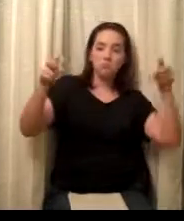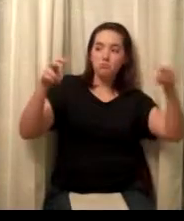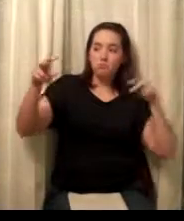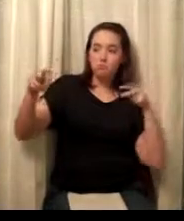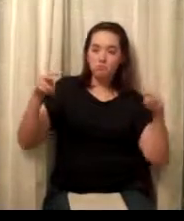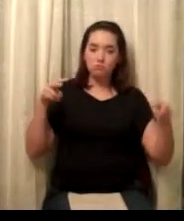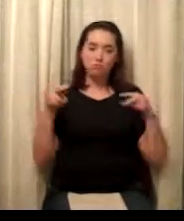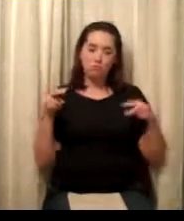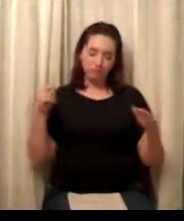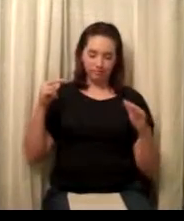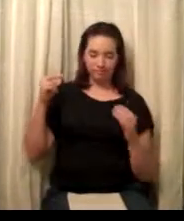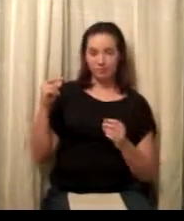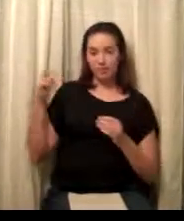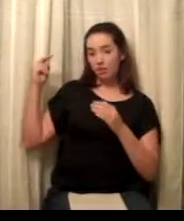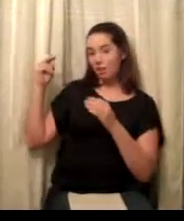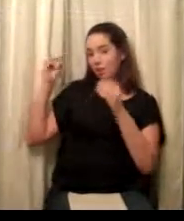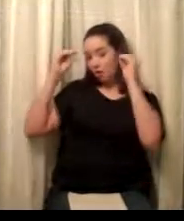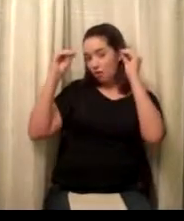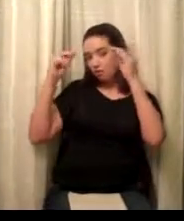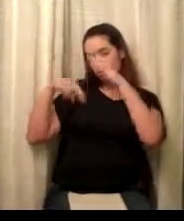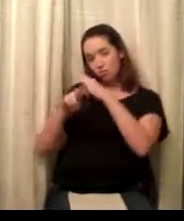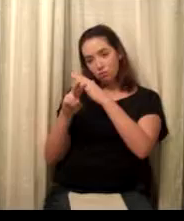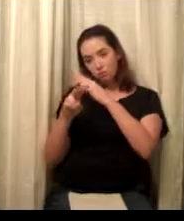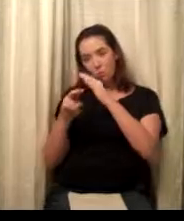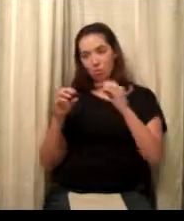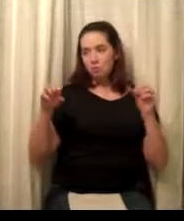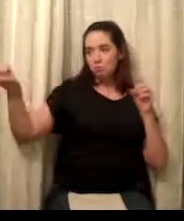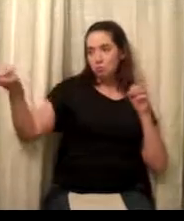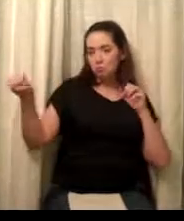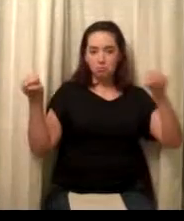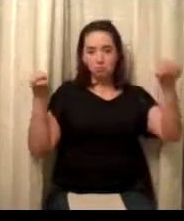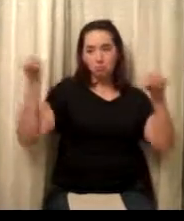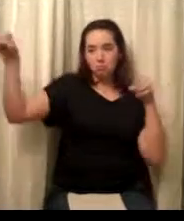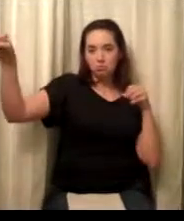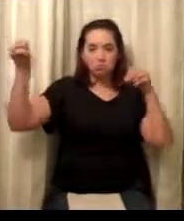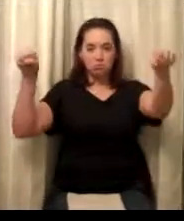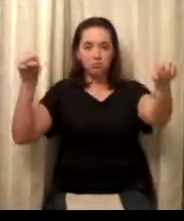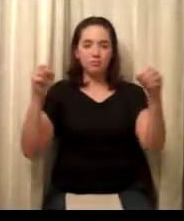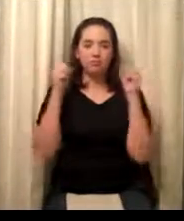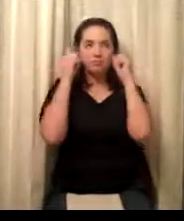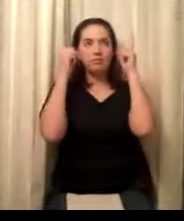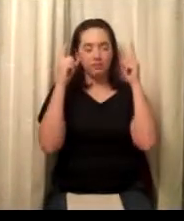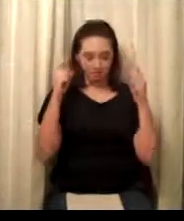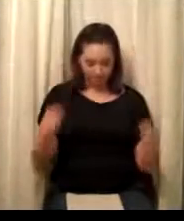The relationship does feel like it's ending, but neither of us wants to say it's over.